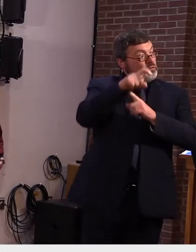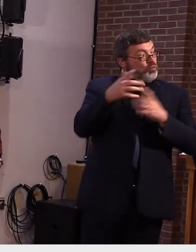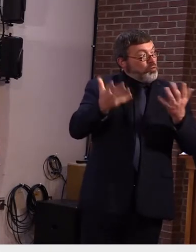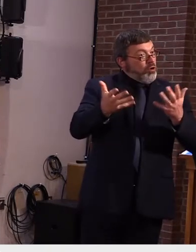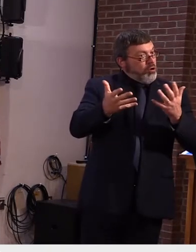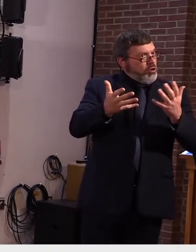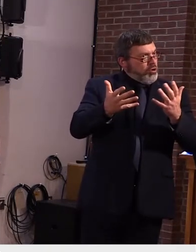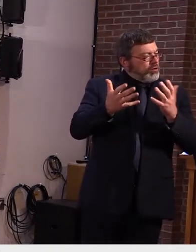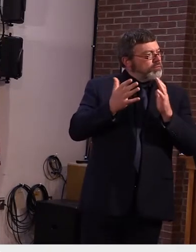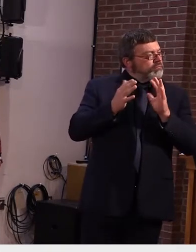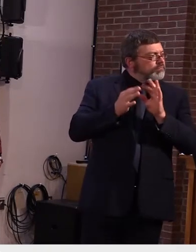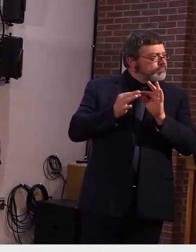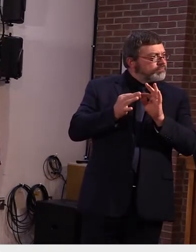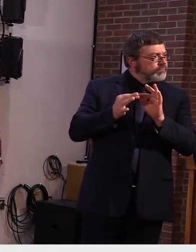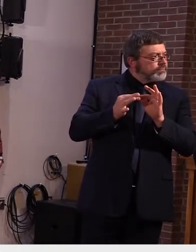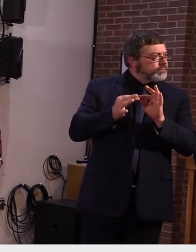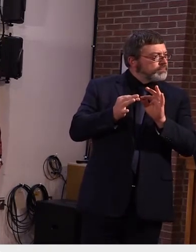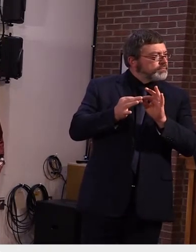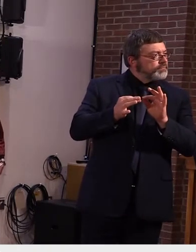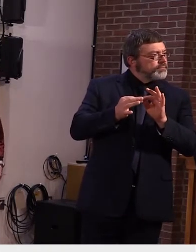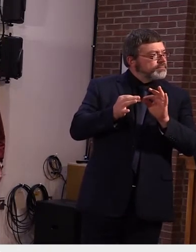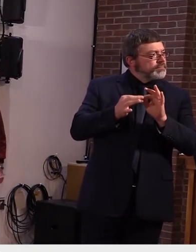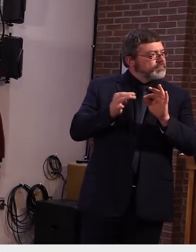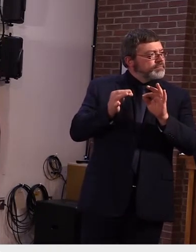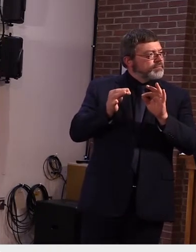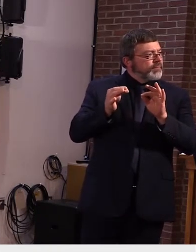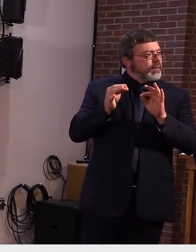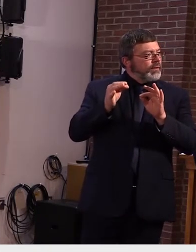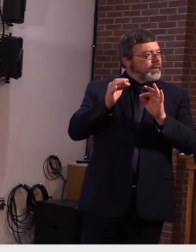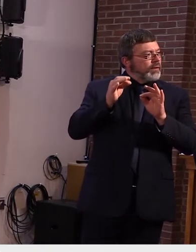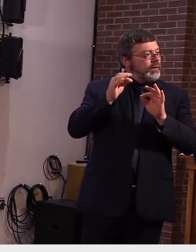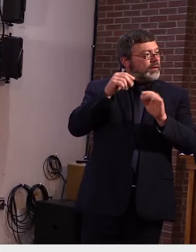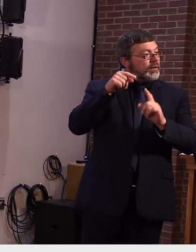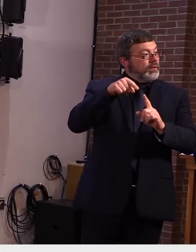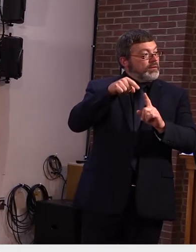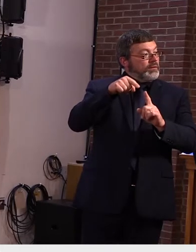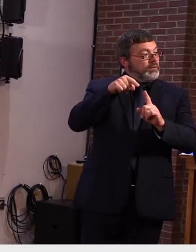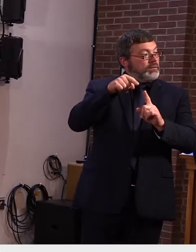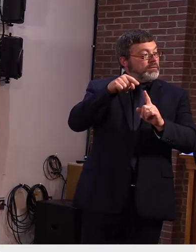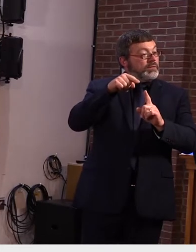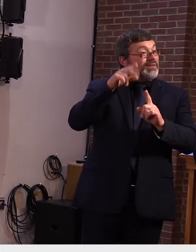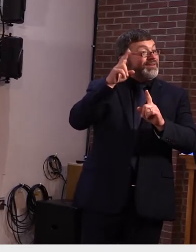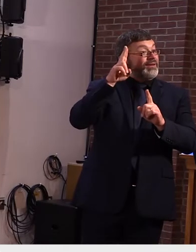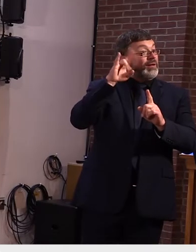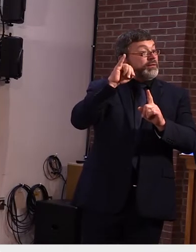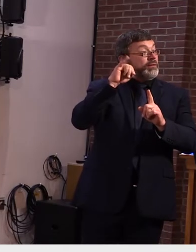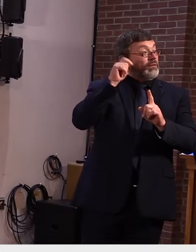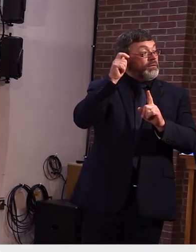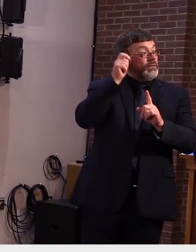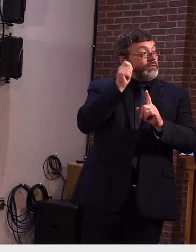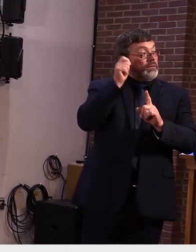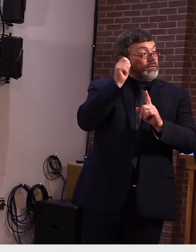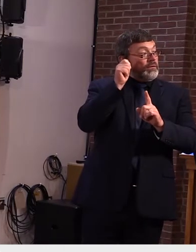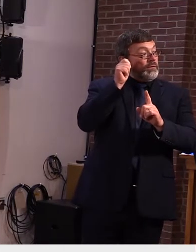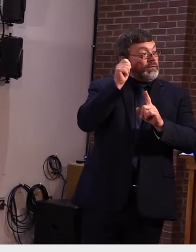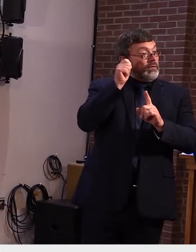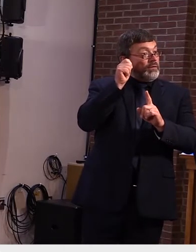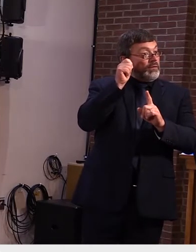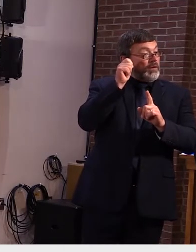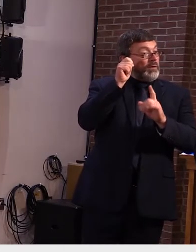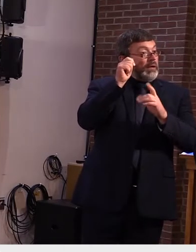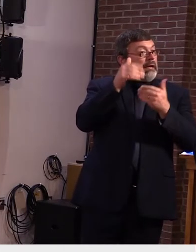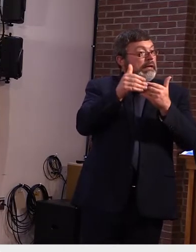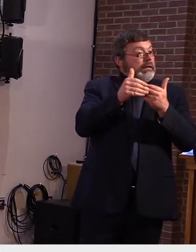get extended federal unemployment benefits i see that the uh the day for the